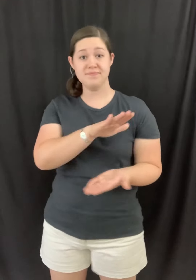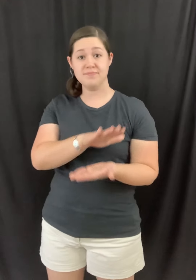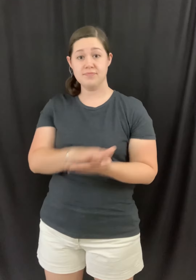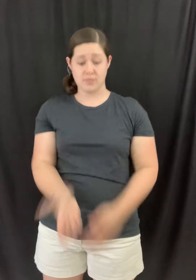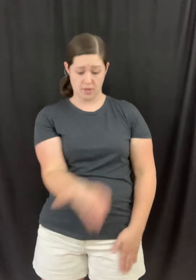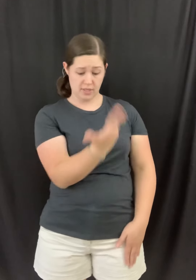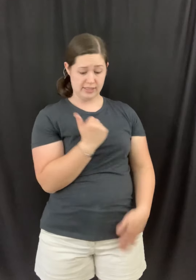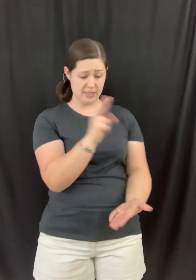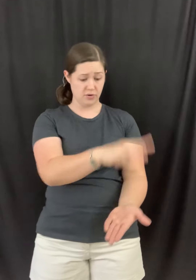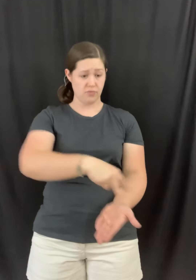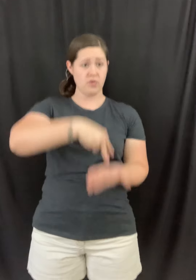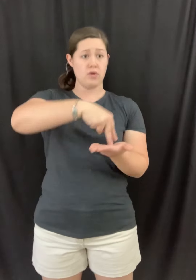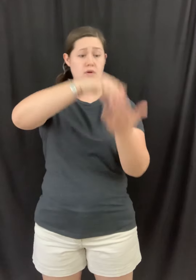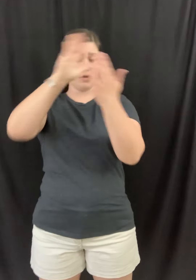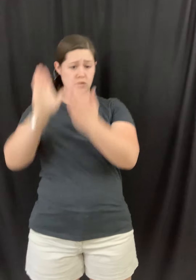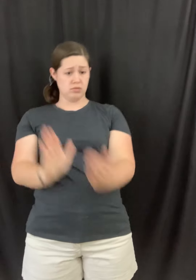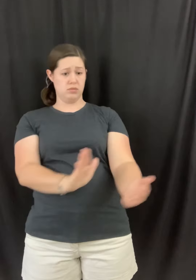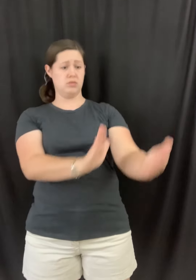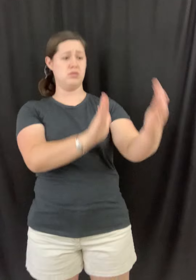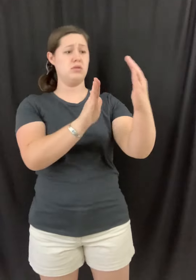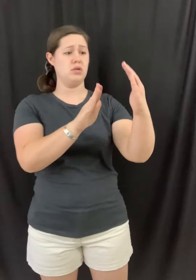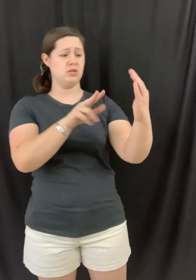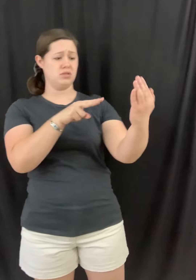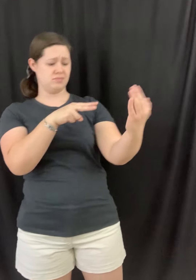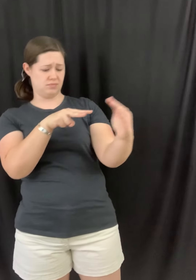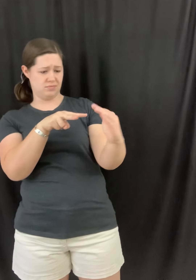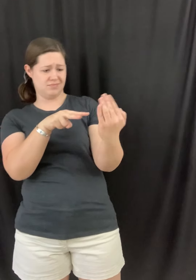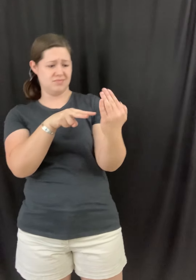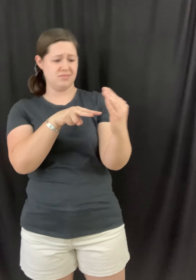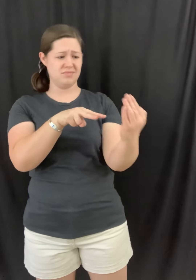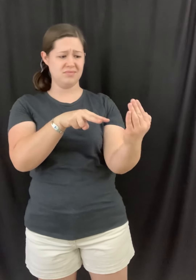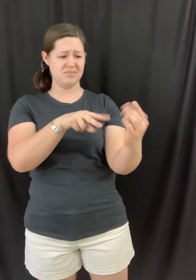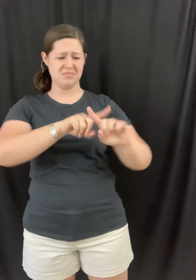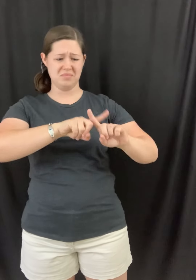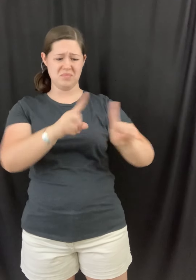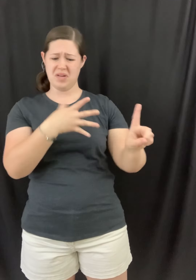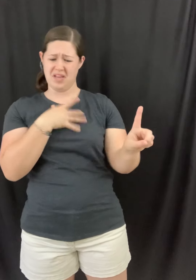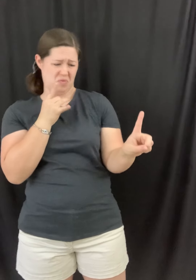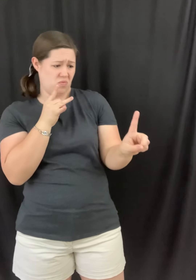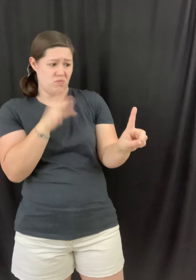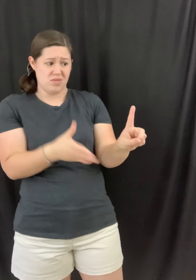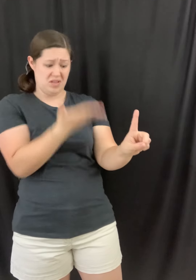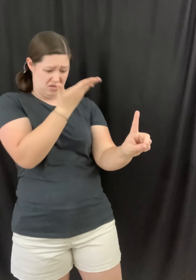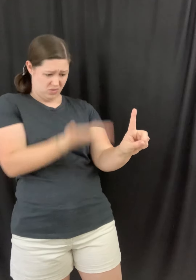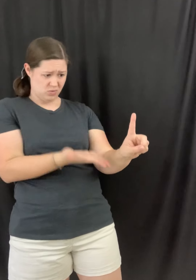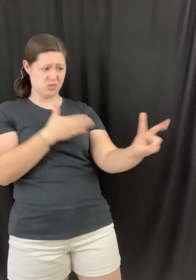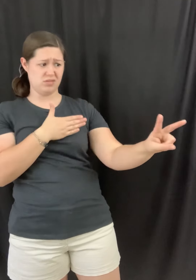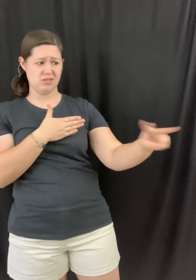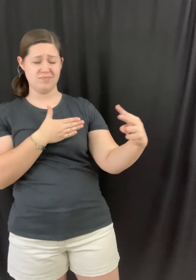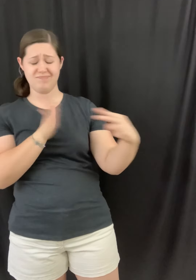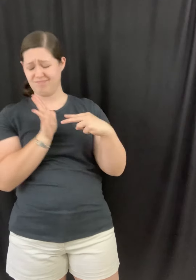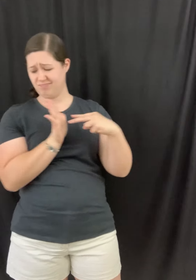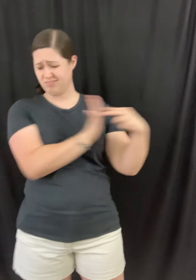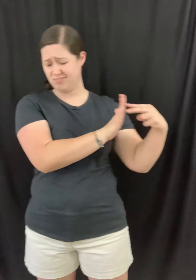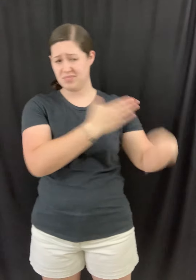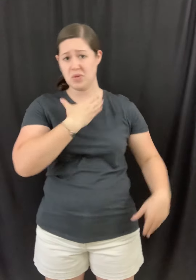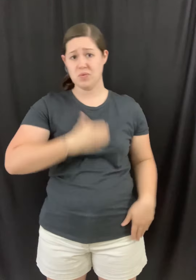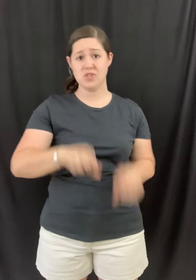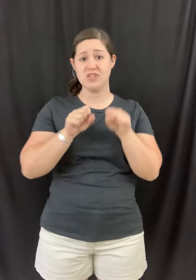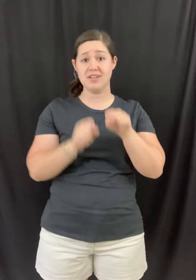I stand in front of the mirror But I don't like who's looking back at me Wish I